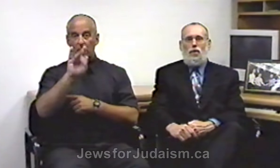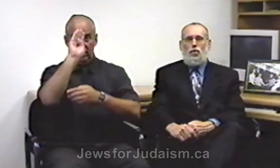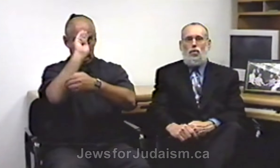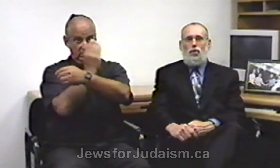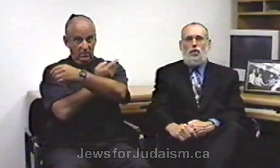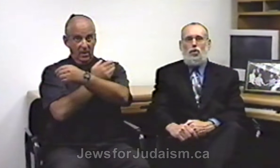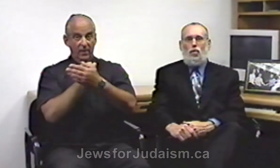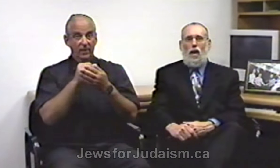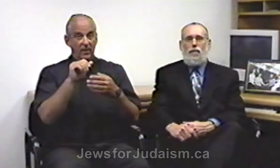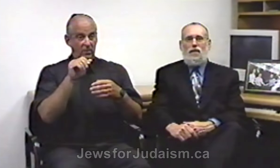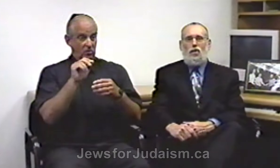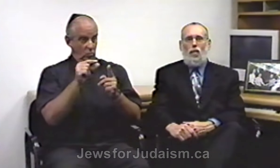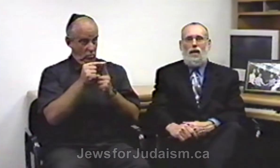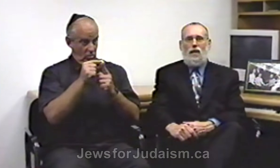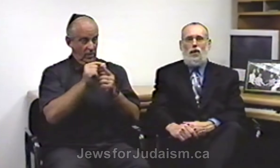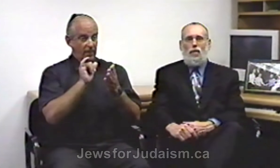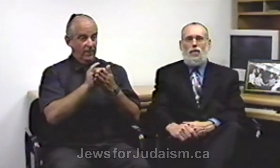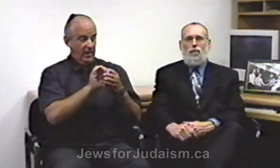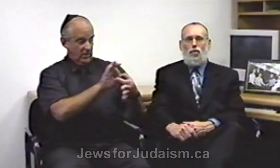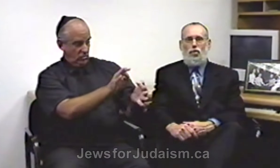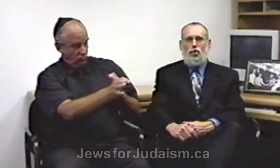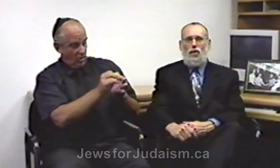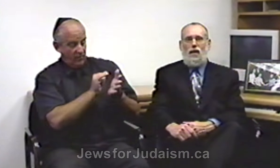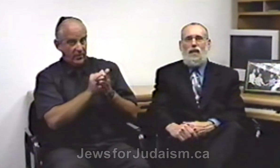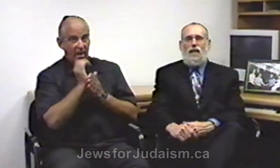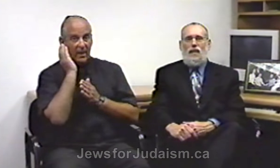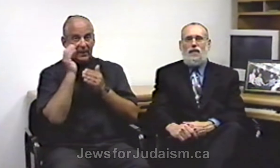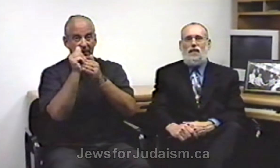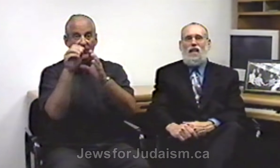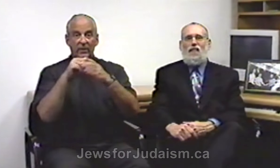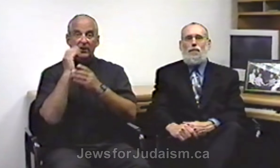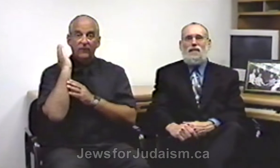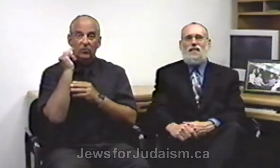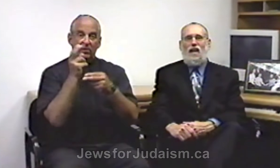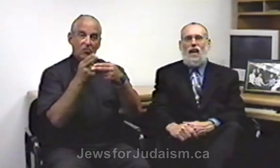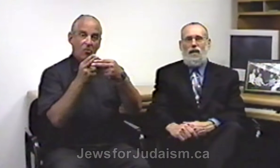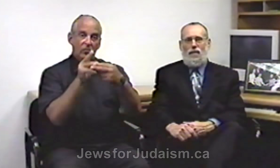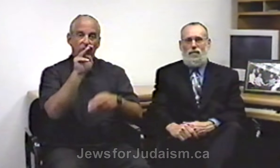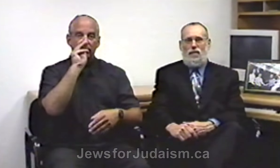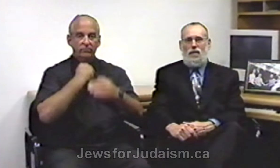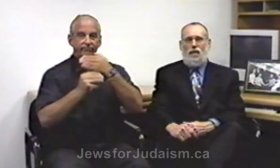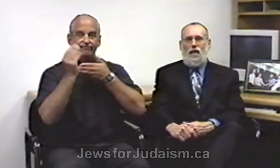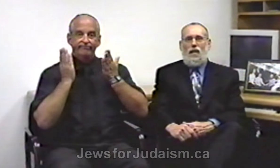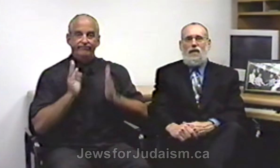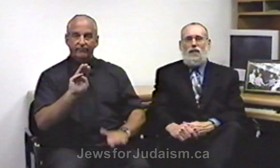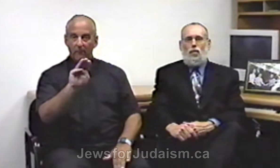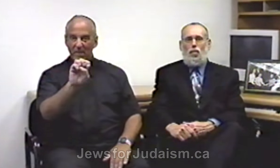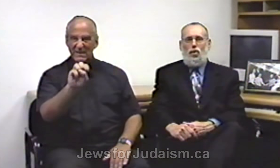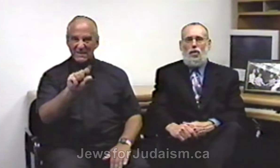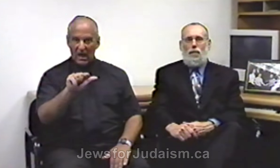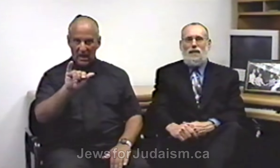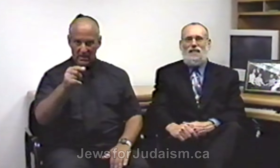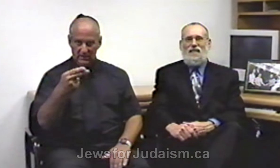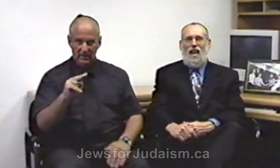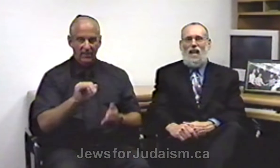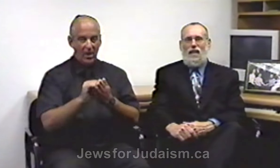that's used to describe this great leader in the future is the Messiah. This word, Messiah,